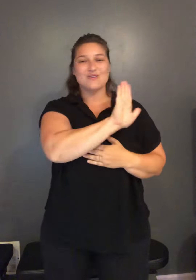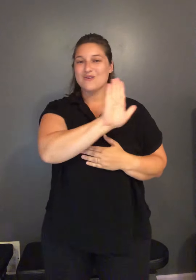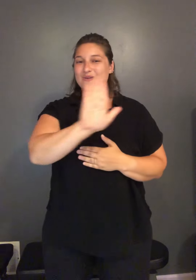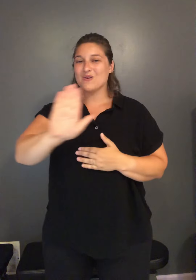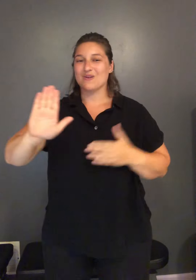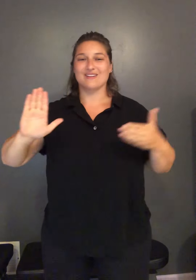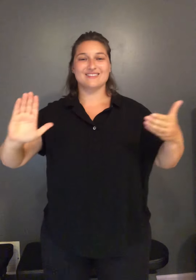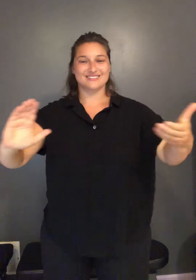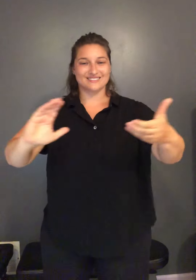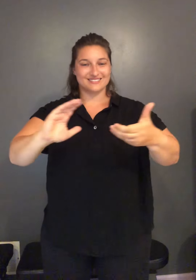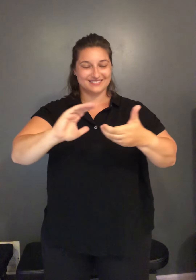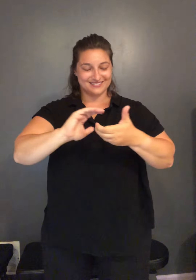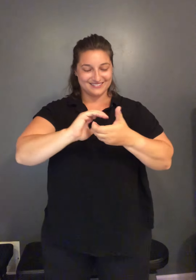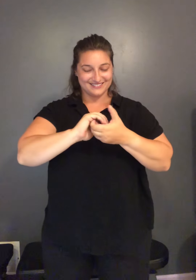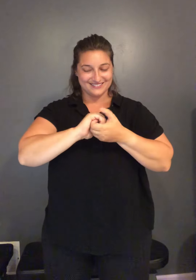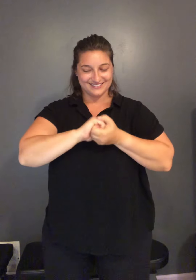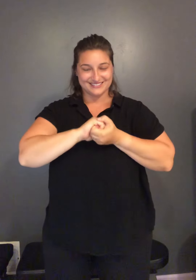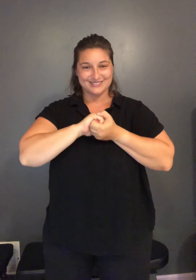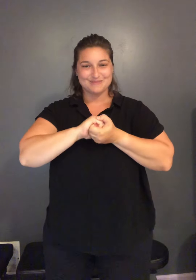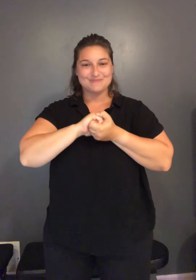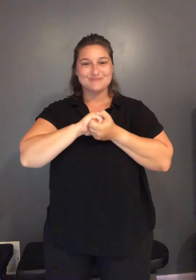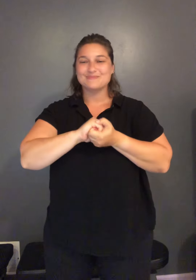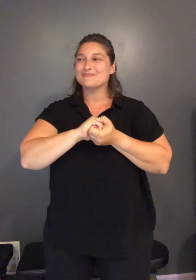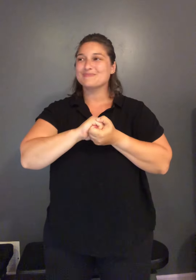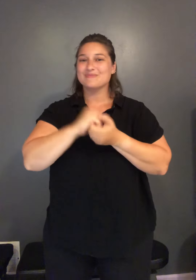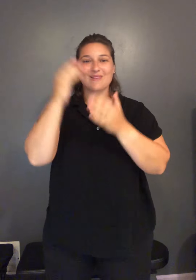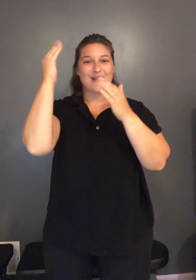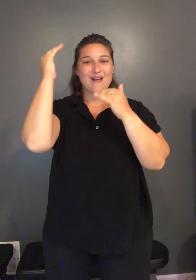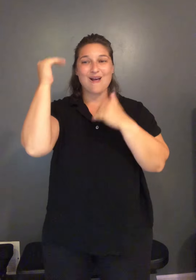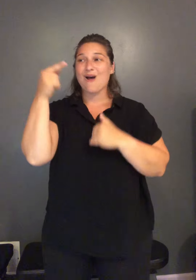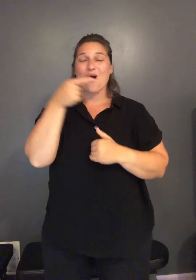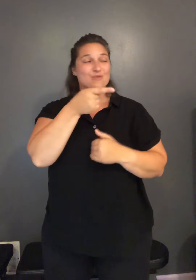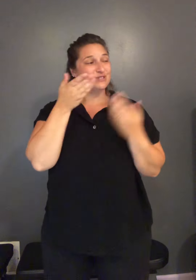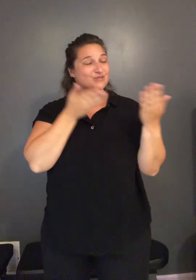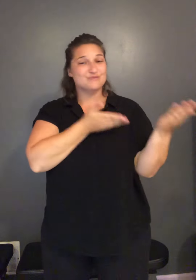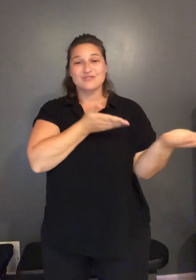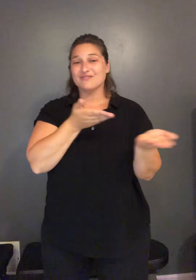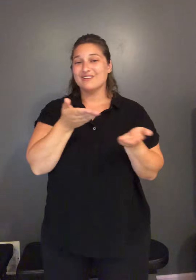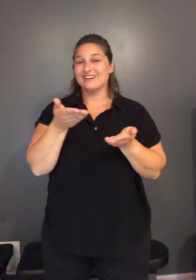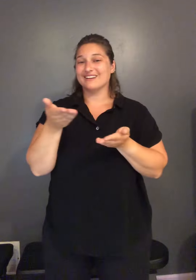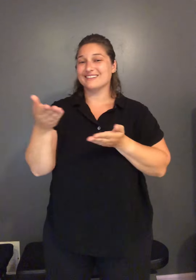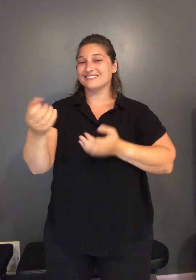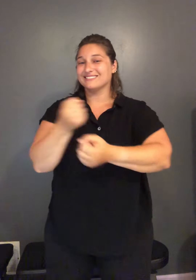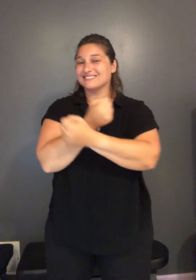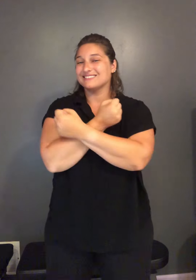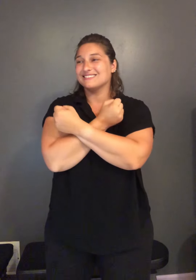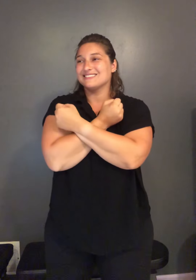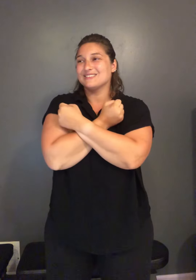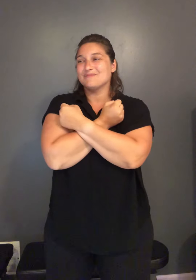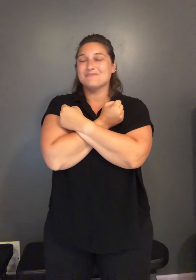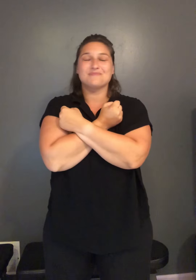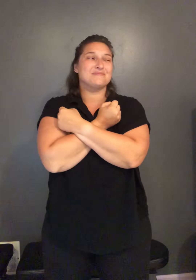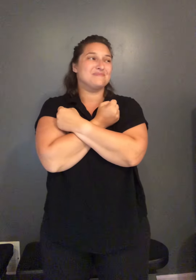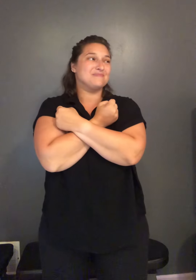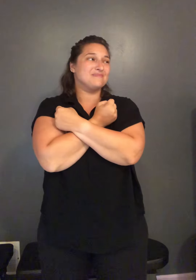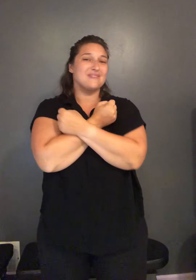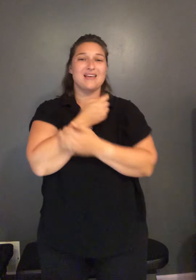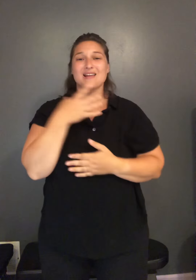union and the hope that you provide to the